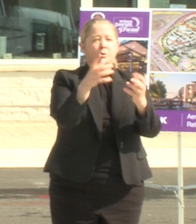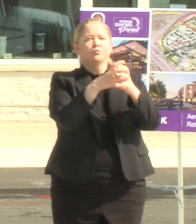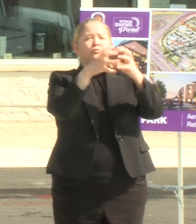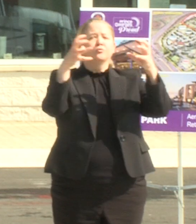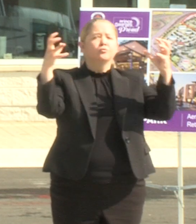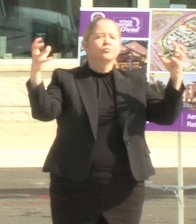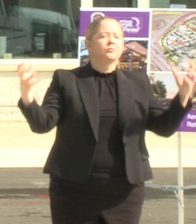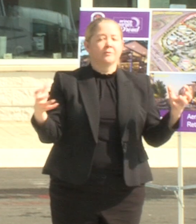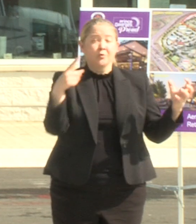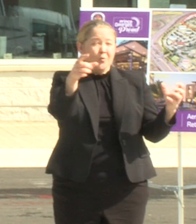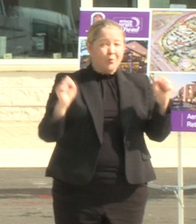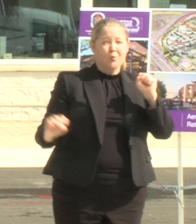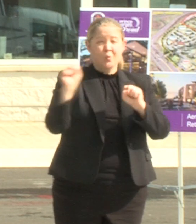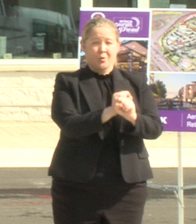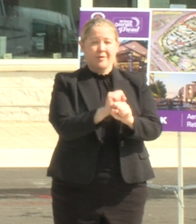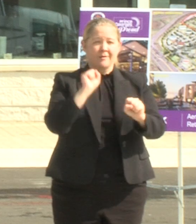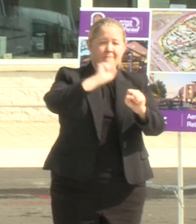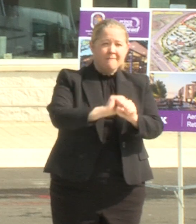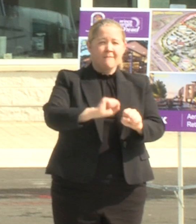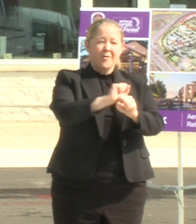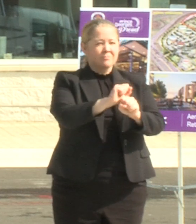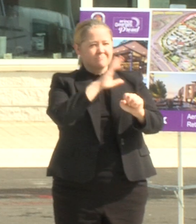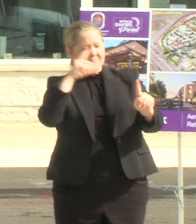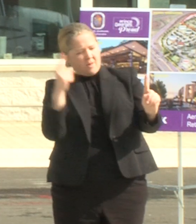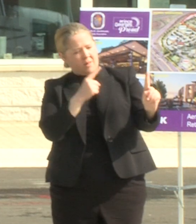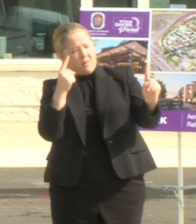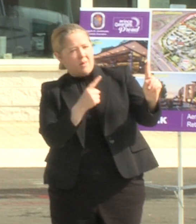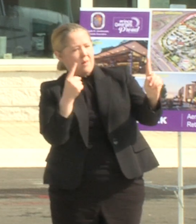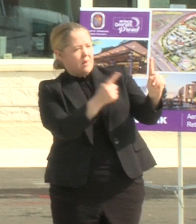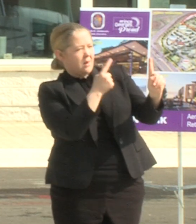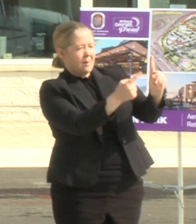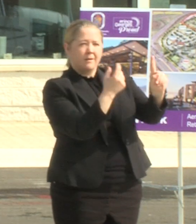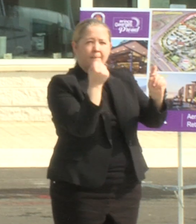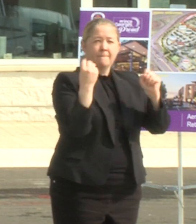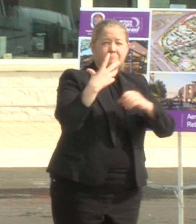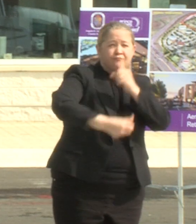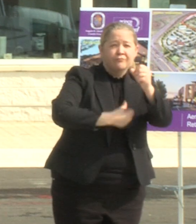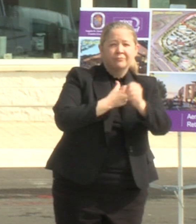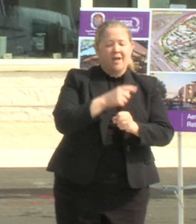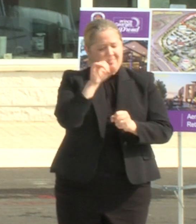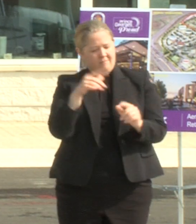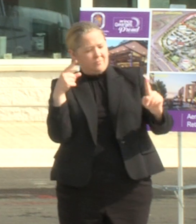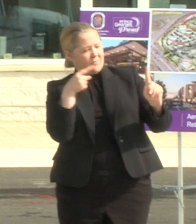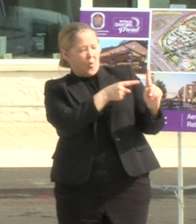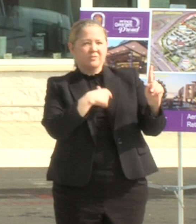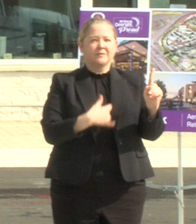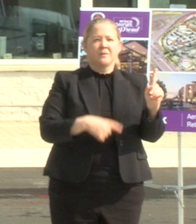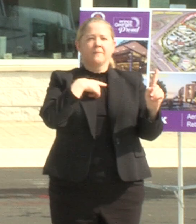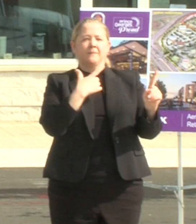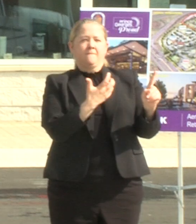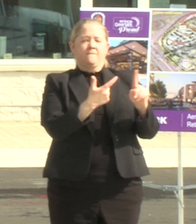that you work for it and work towards it for years this is a goal based on conviction